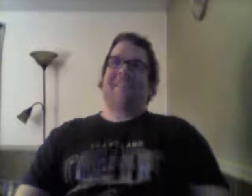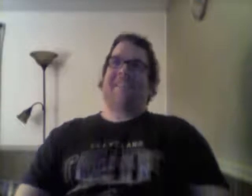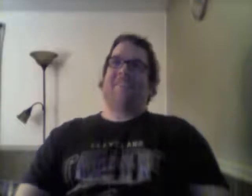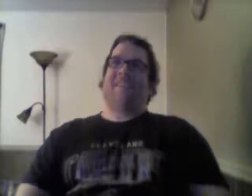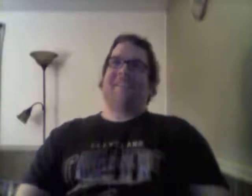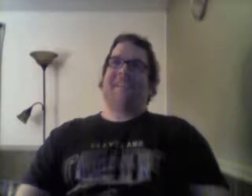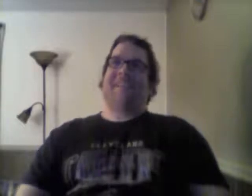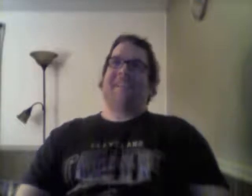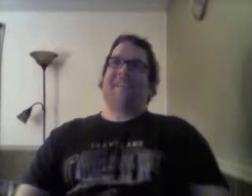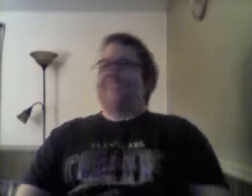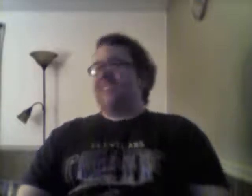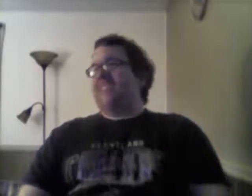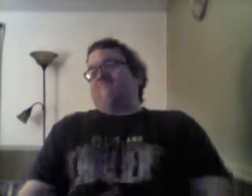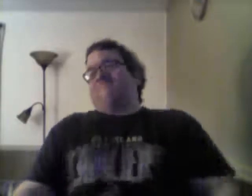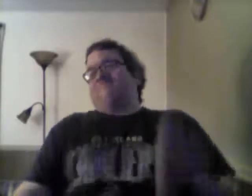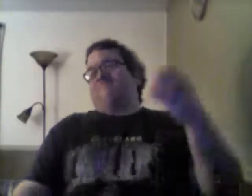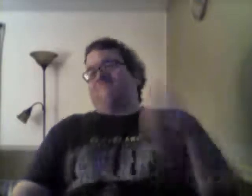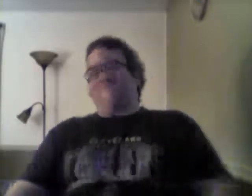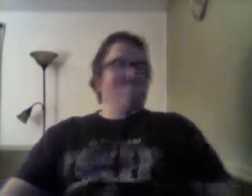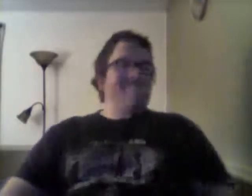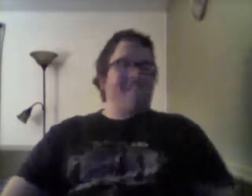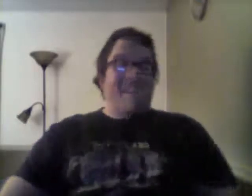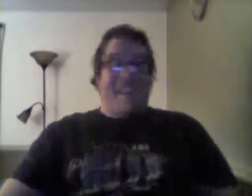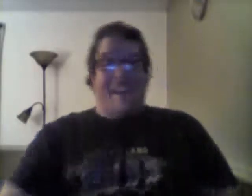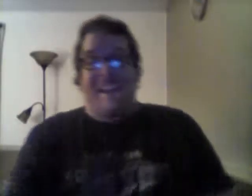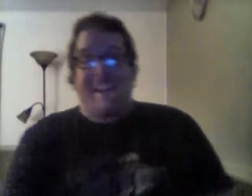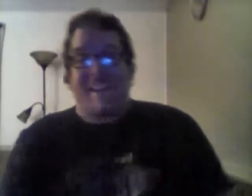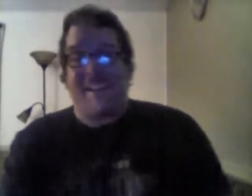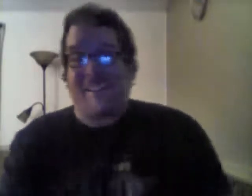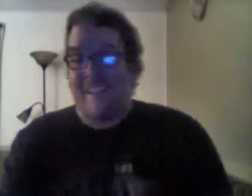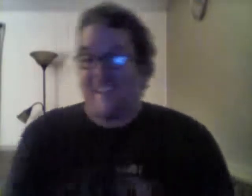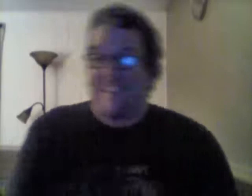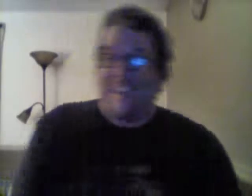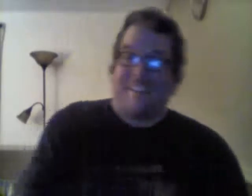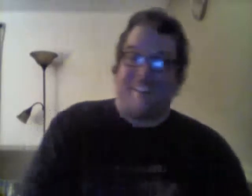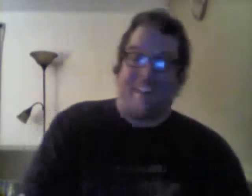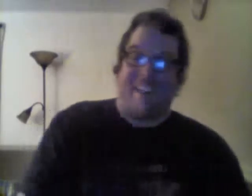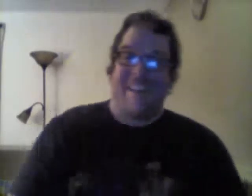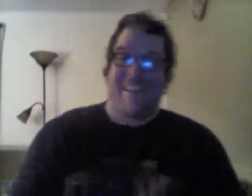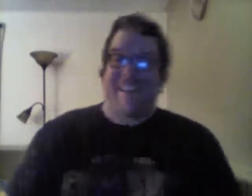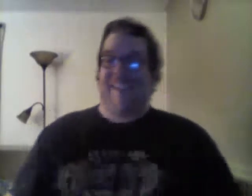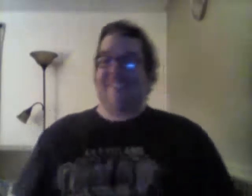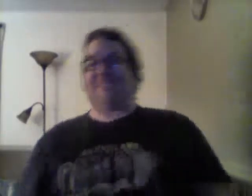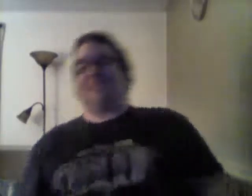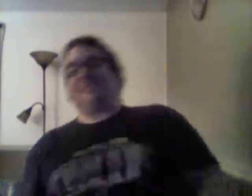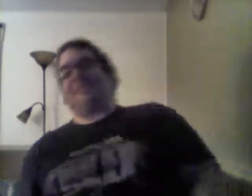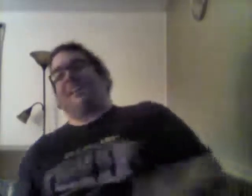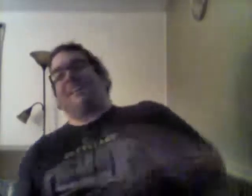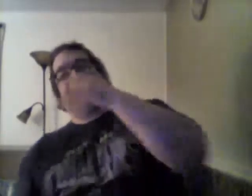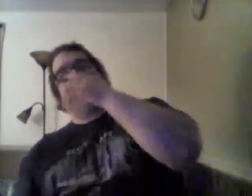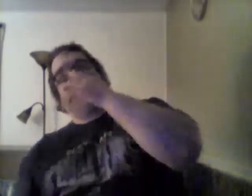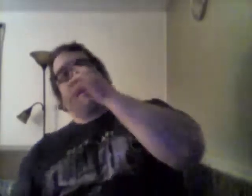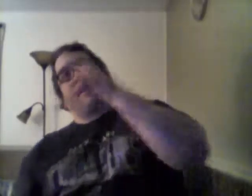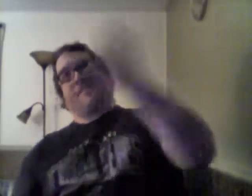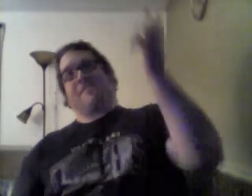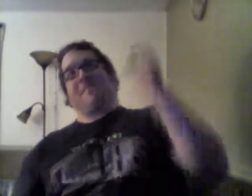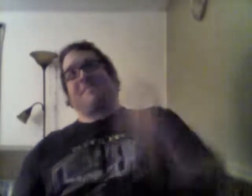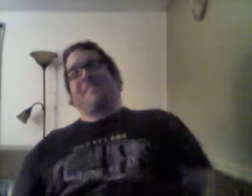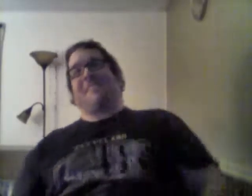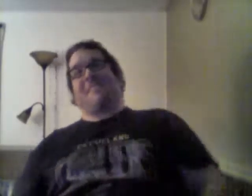I appreciated it. I was, like, I liked it. So I kind of liked the characters, too. The guy, the boy characters, they